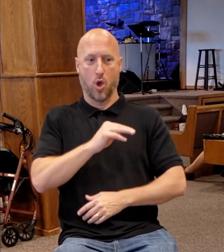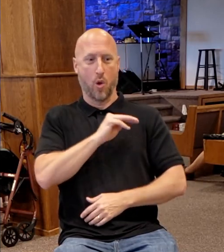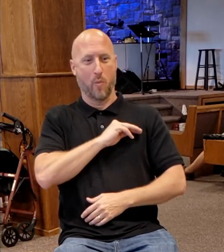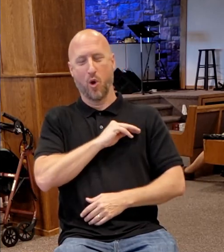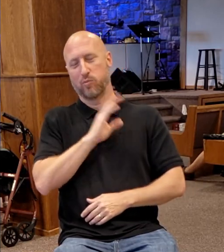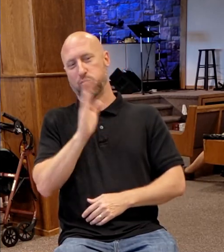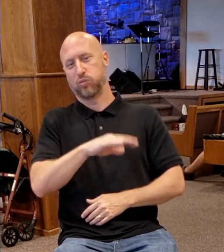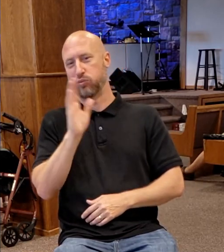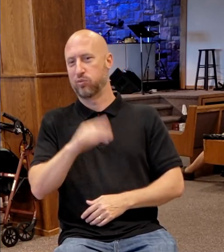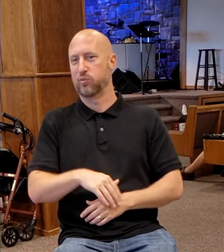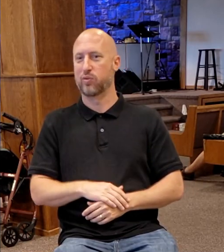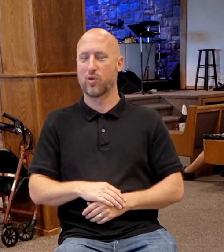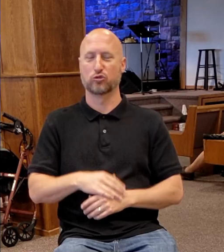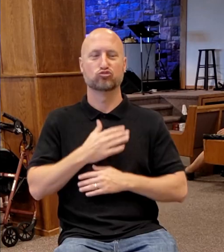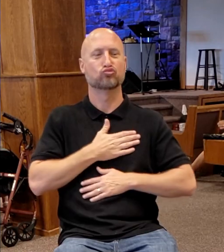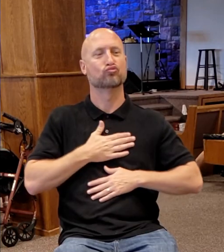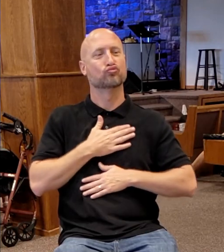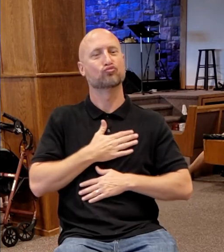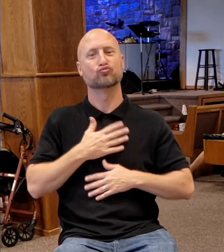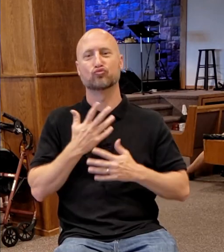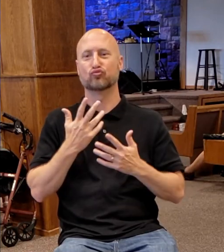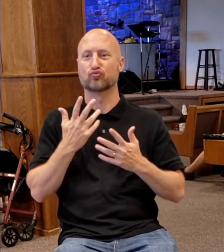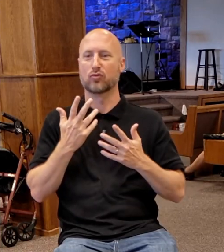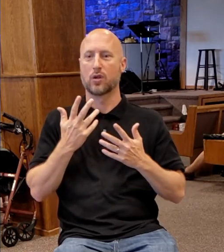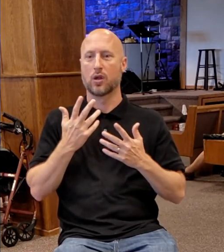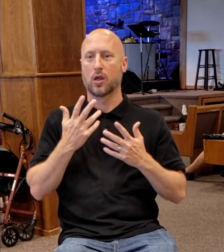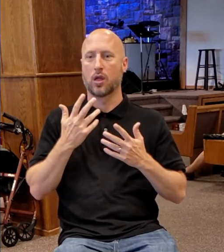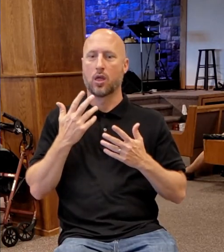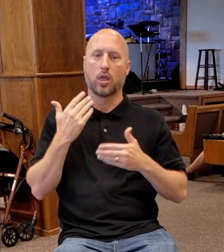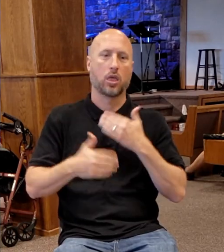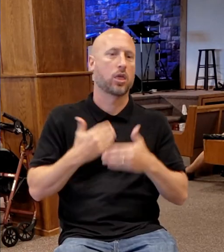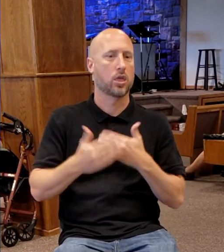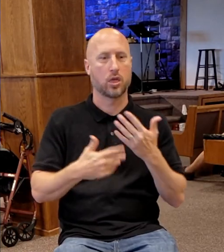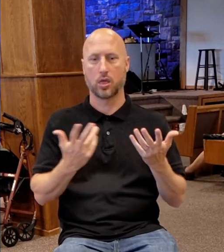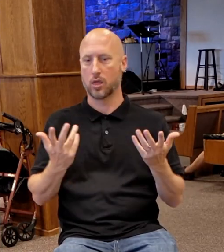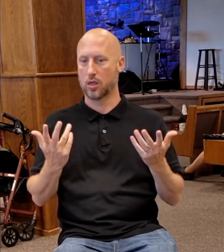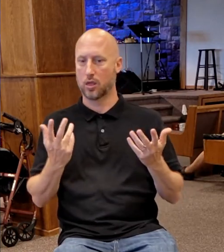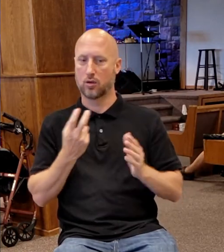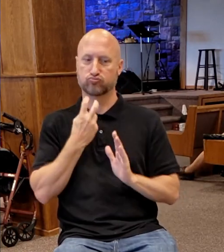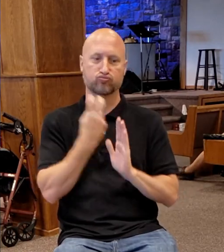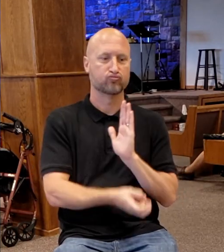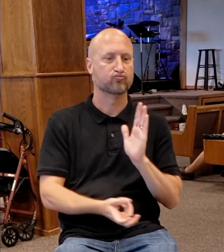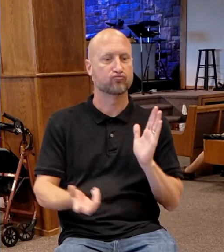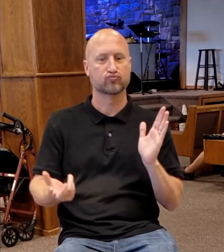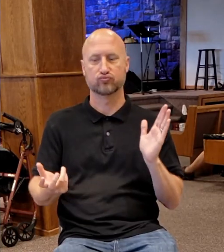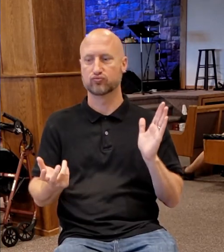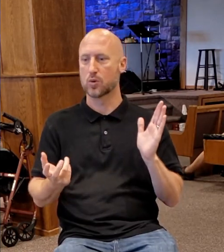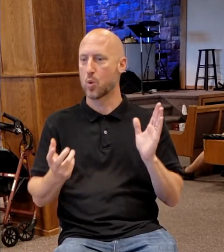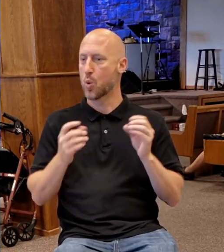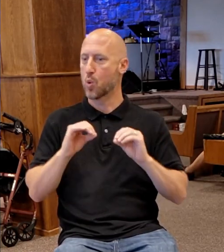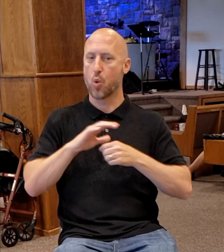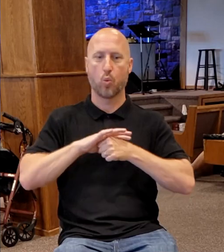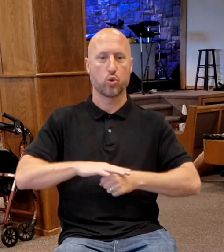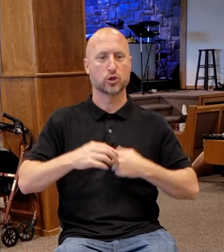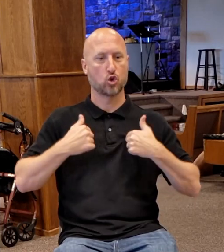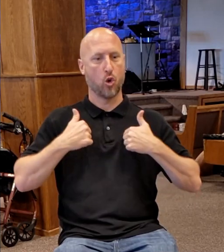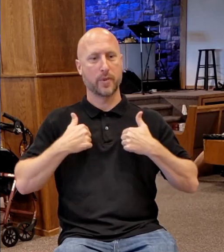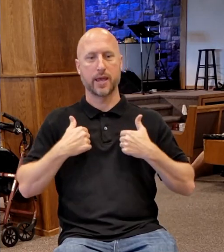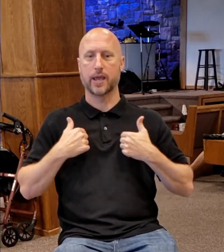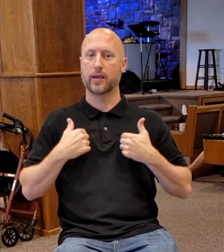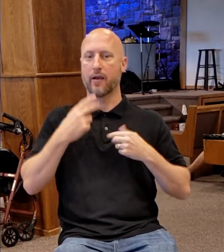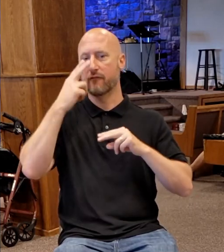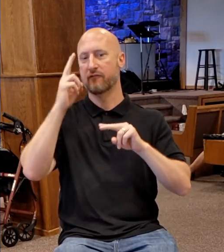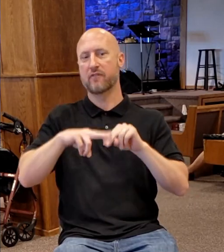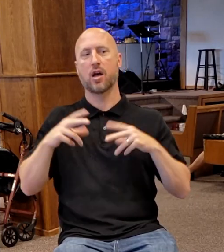They enjoy being exalted by it. They enjoy, you know, everything it embraces. It puts no pressure on them. They enjoy its